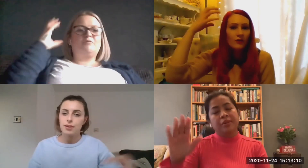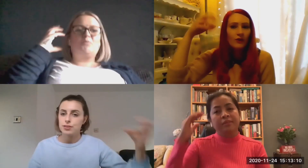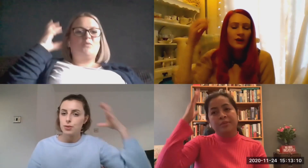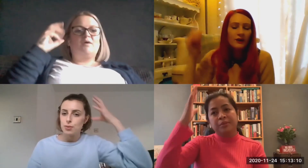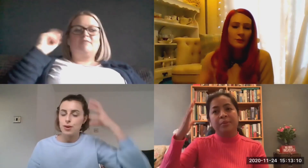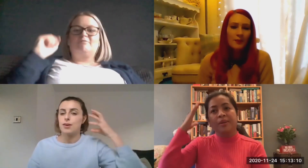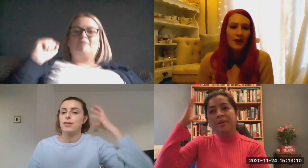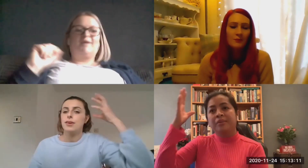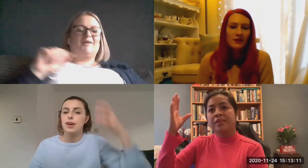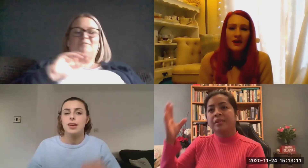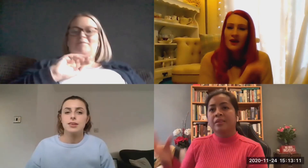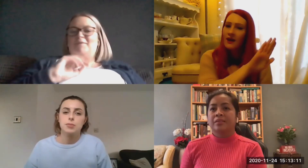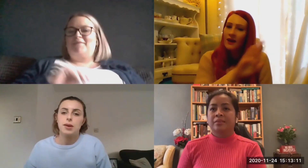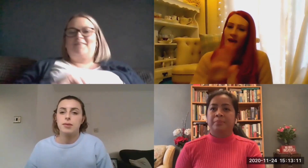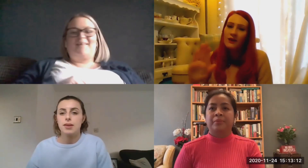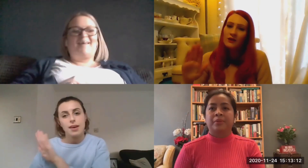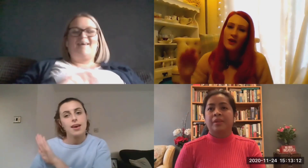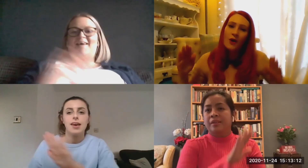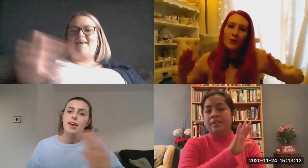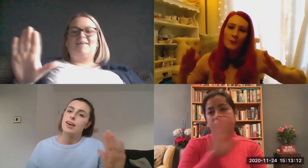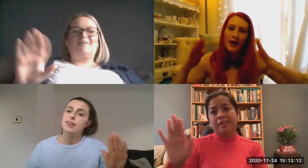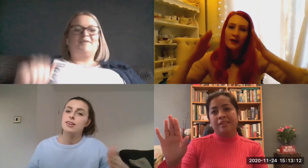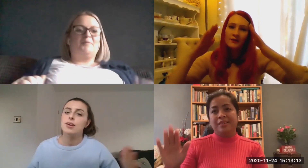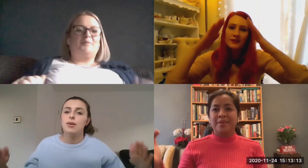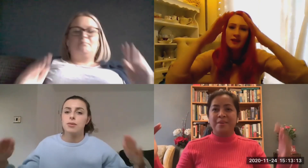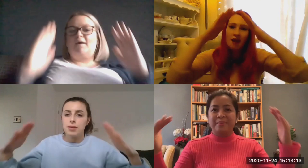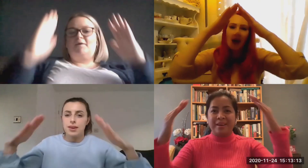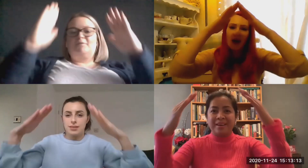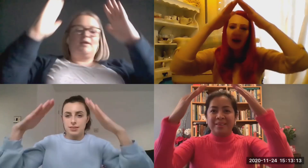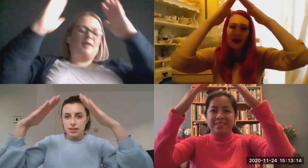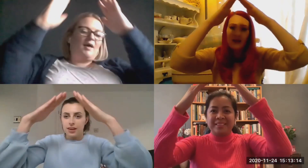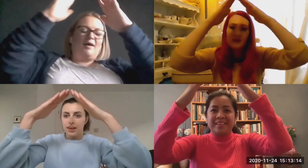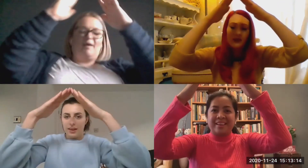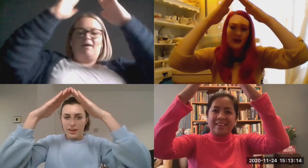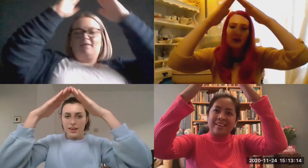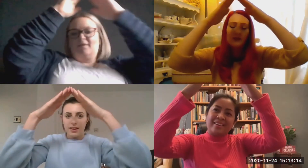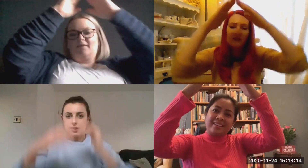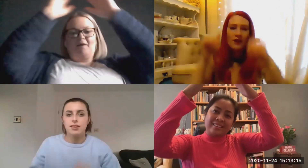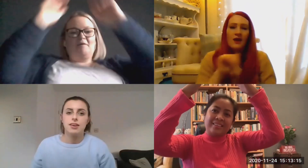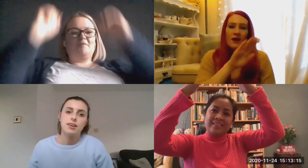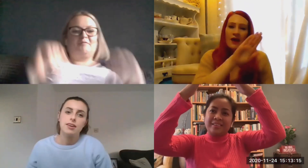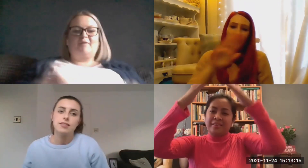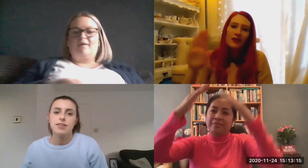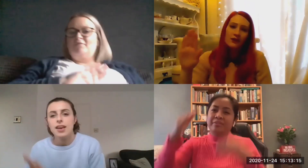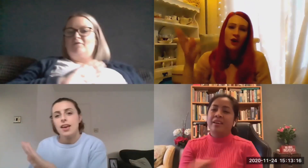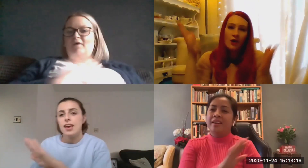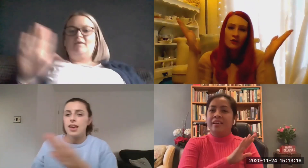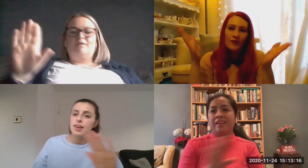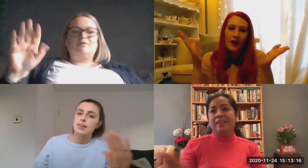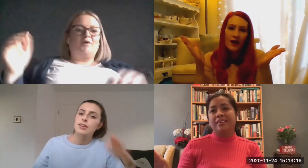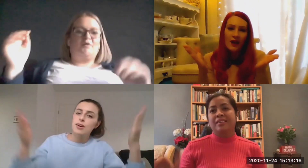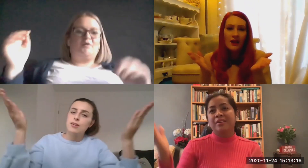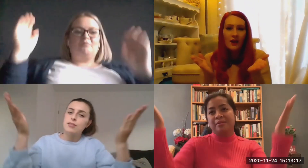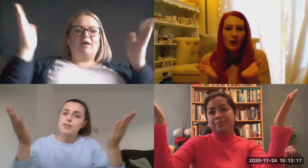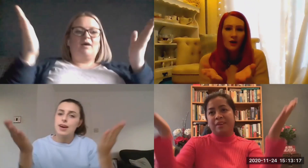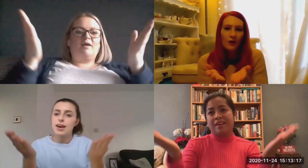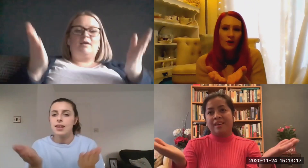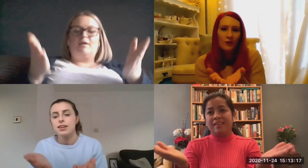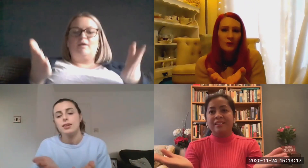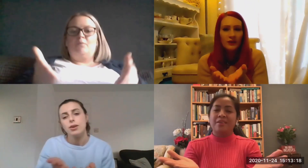worry Oh baby, there ain't no mountain high enough, ain't no valley low